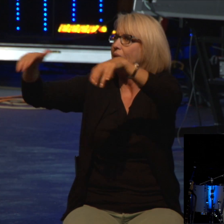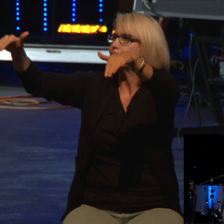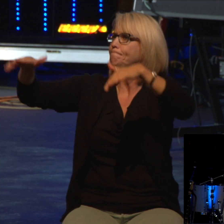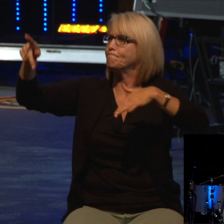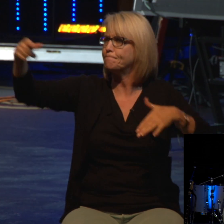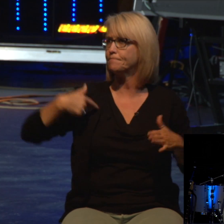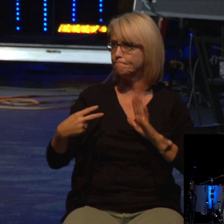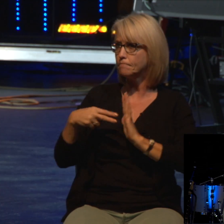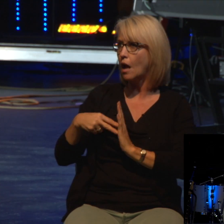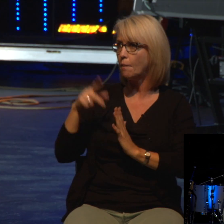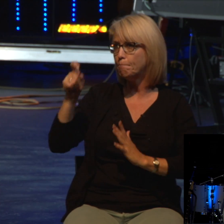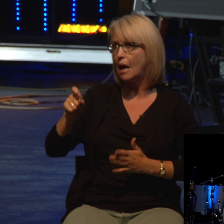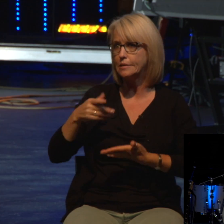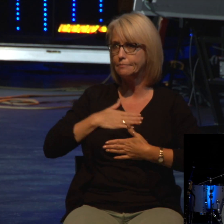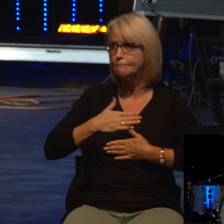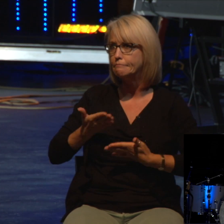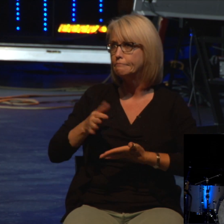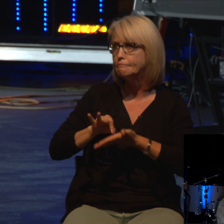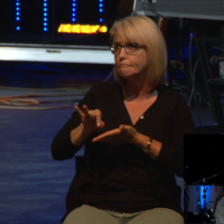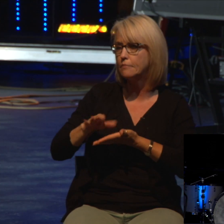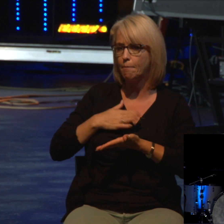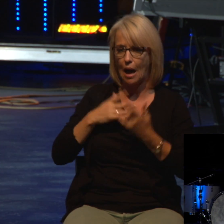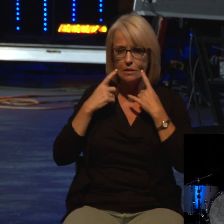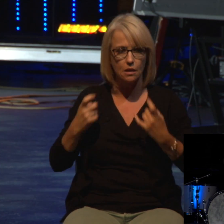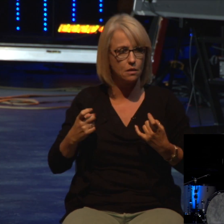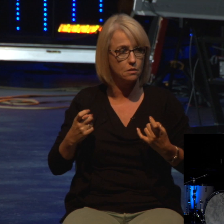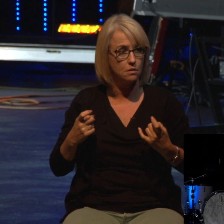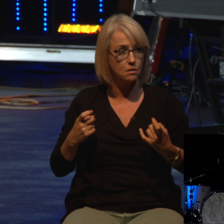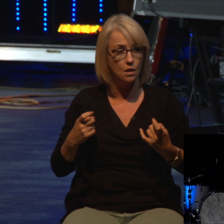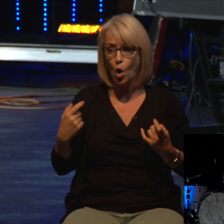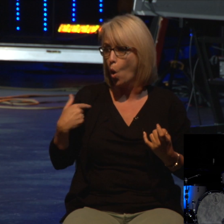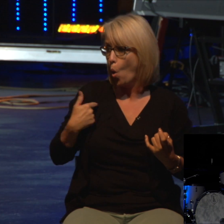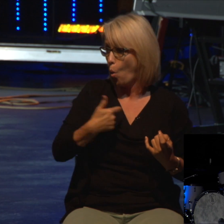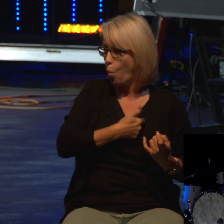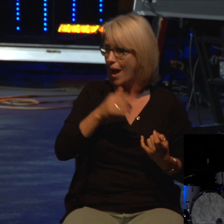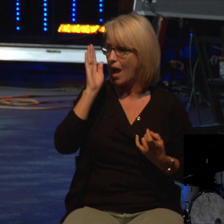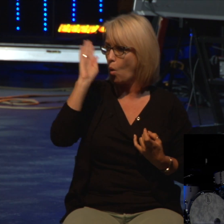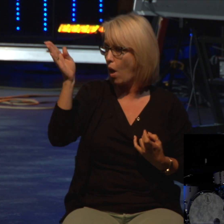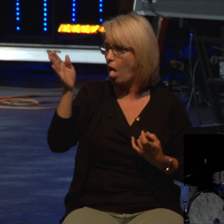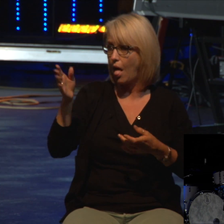as I read the Bible that we will be judged on at least three aspects.